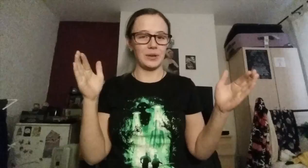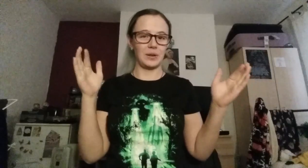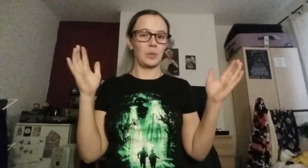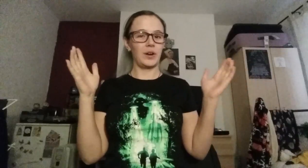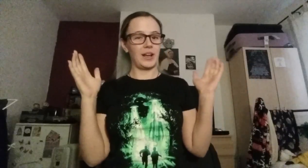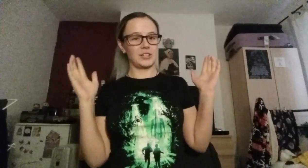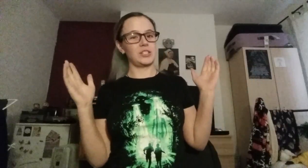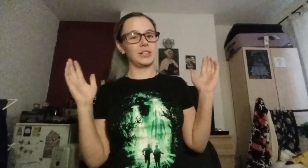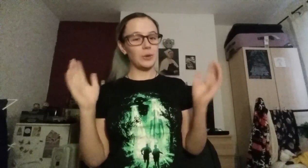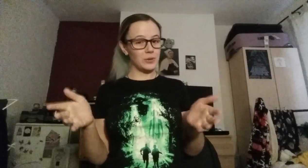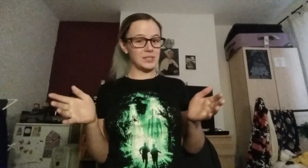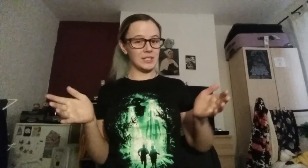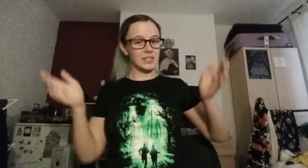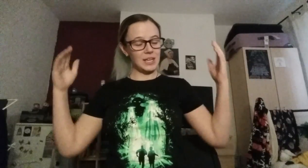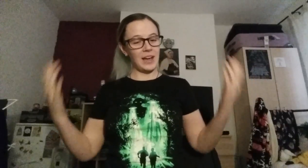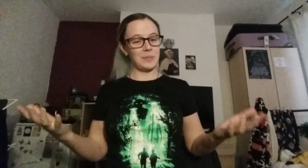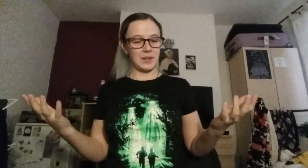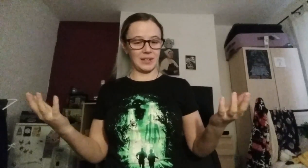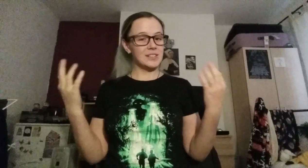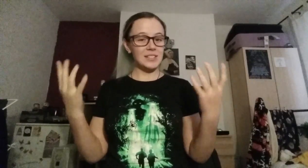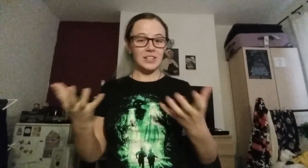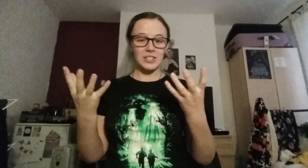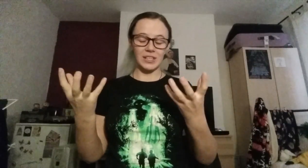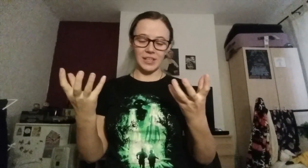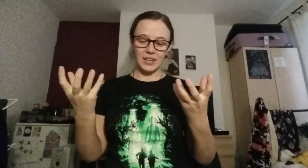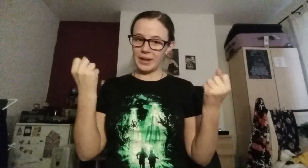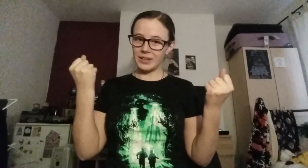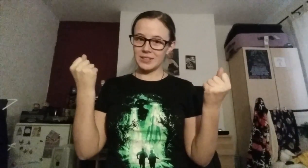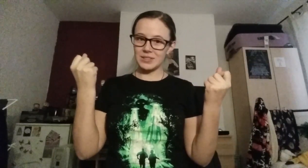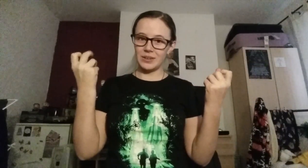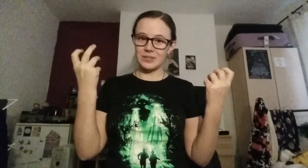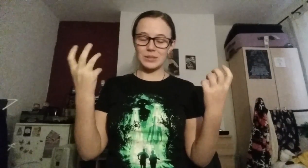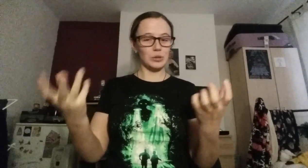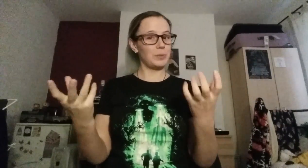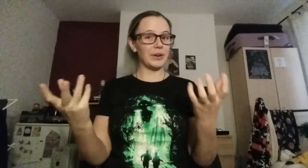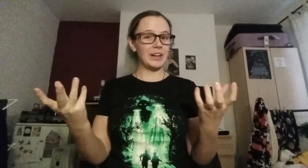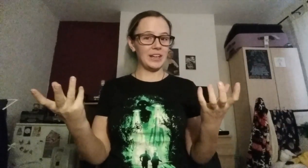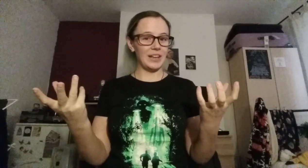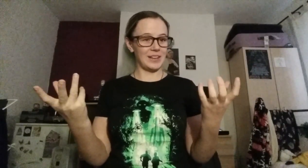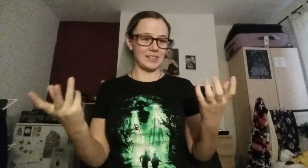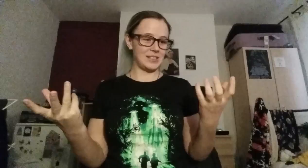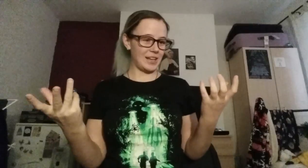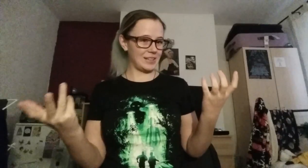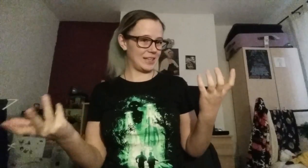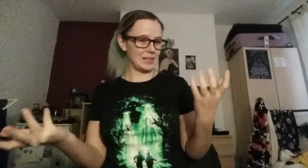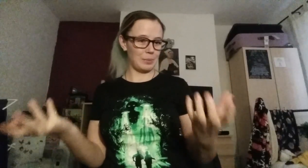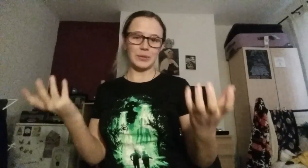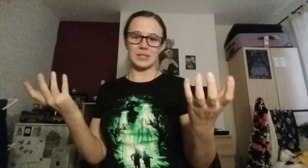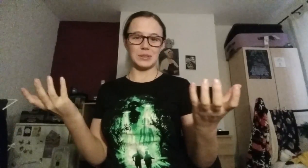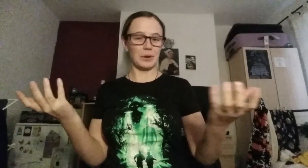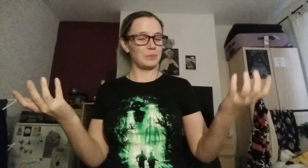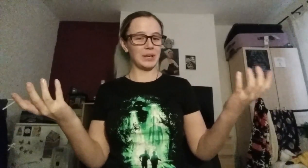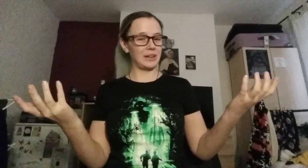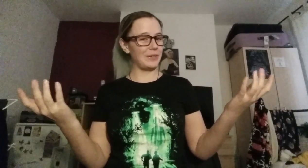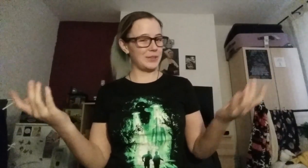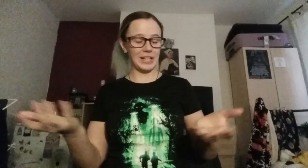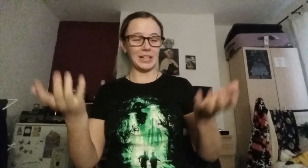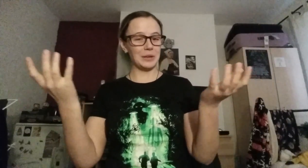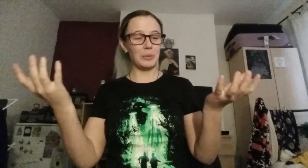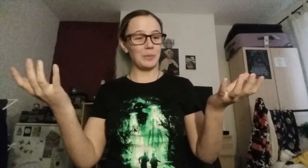it and what actually caused it to happen. Essentially, bankers got super greedy and decided that their bonuses weren't big enough and they needed more